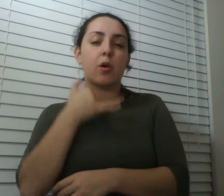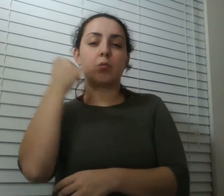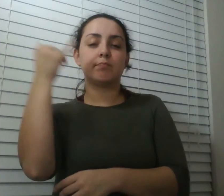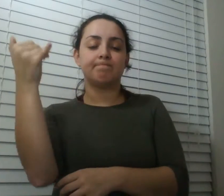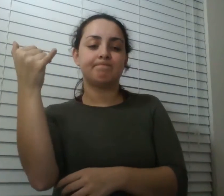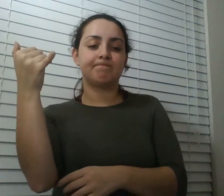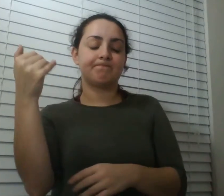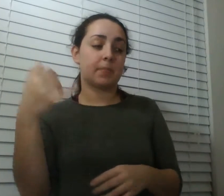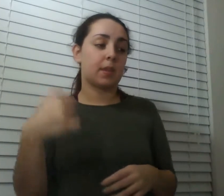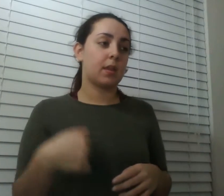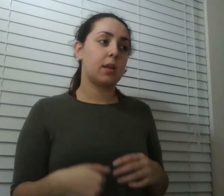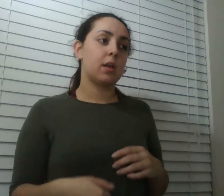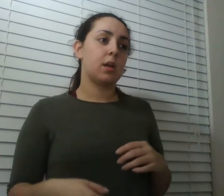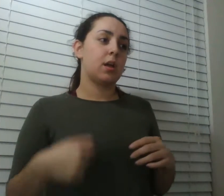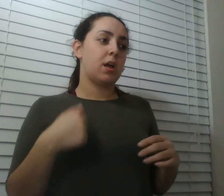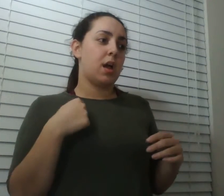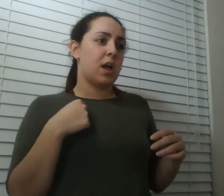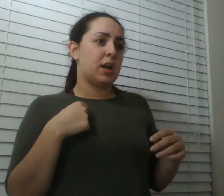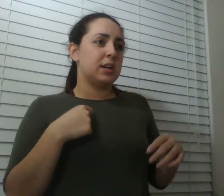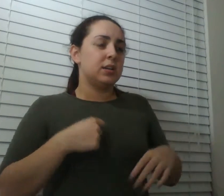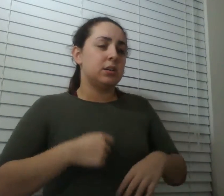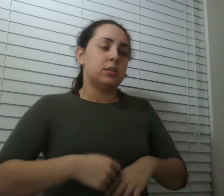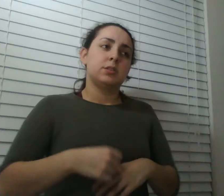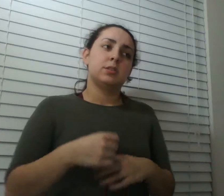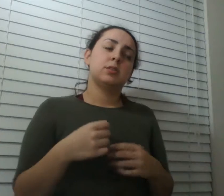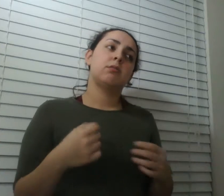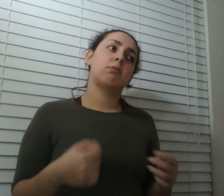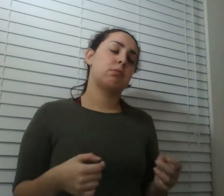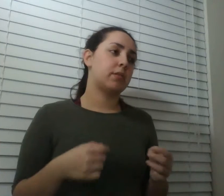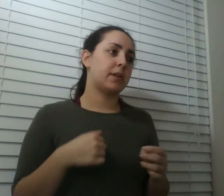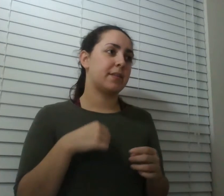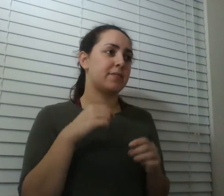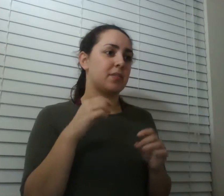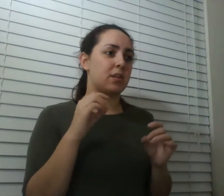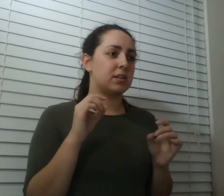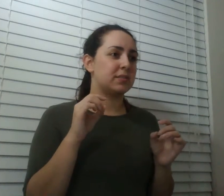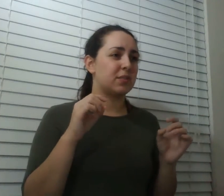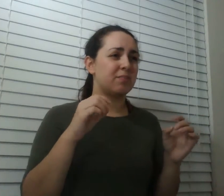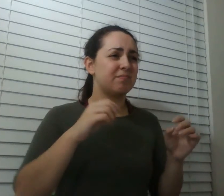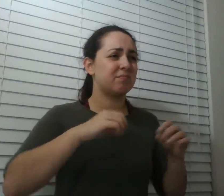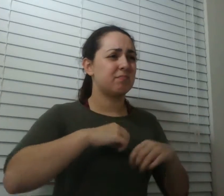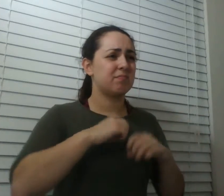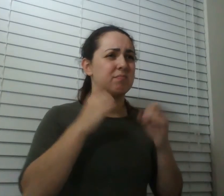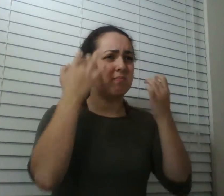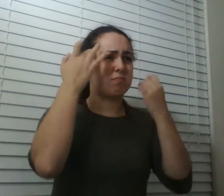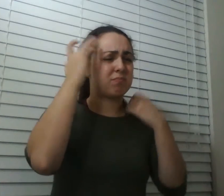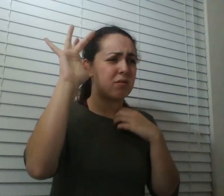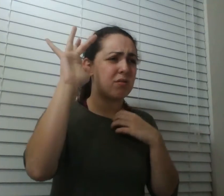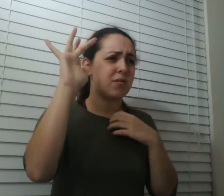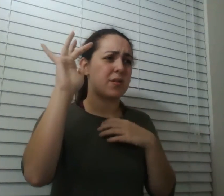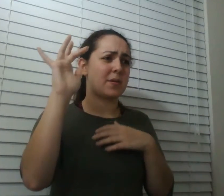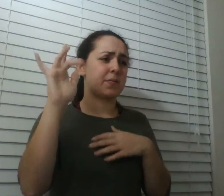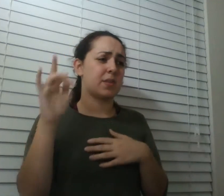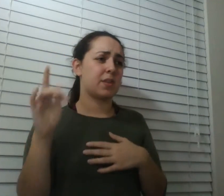the doctors didn't seem to be taking this very seriously and he said well when they ask you to rate your pain what what do you tell them